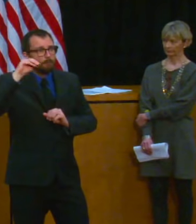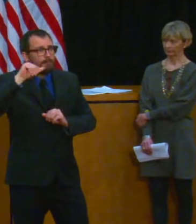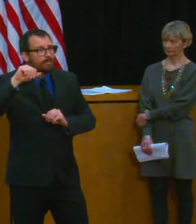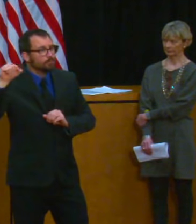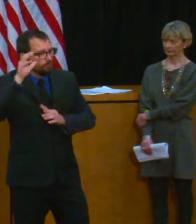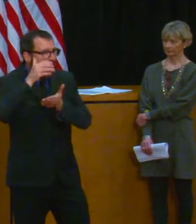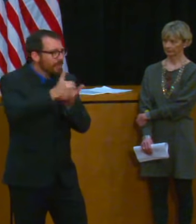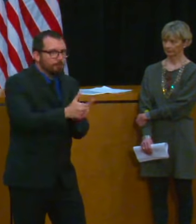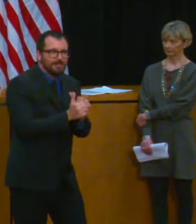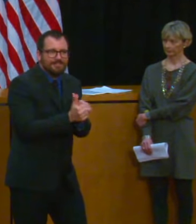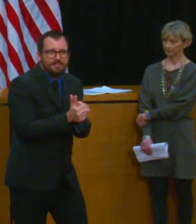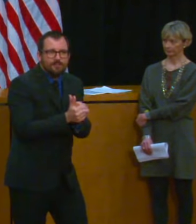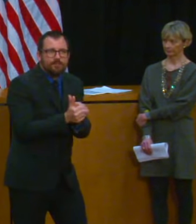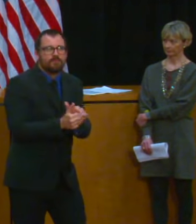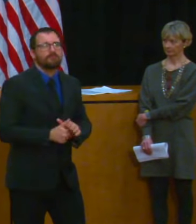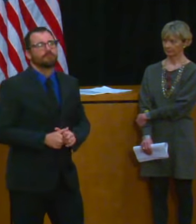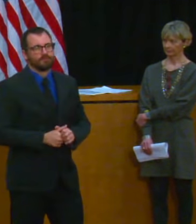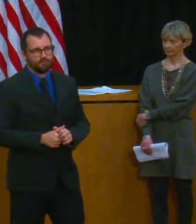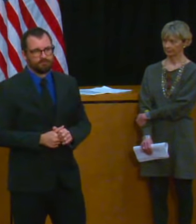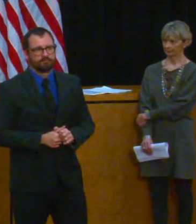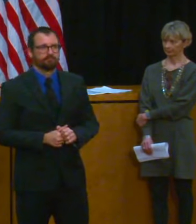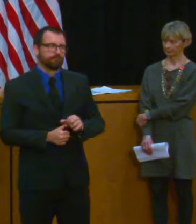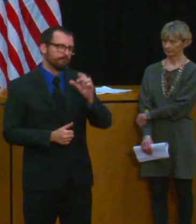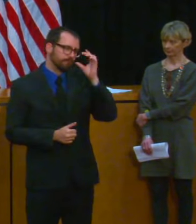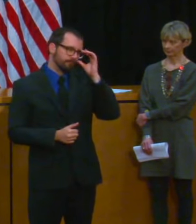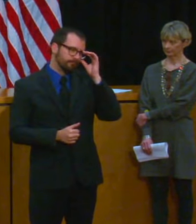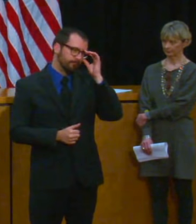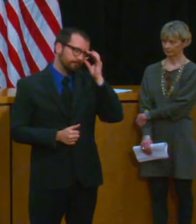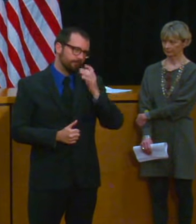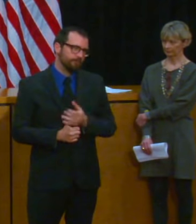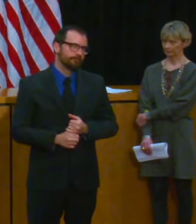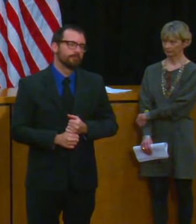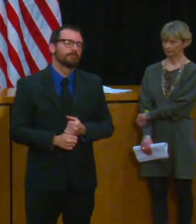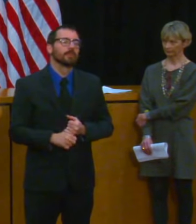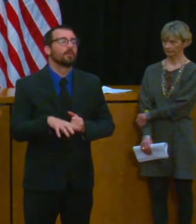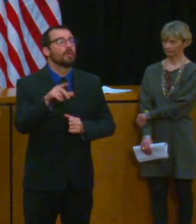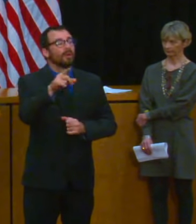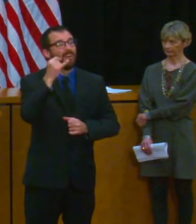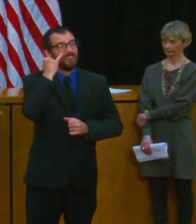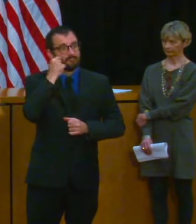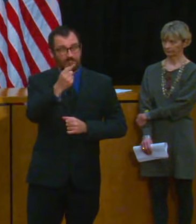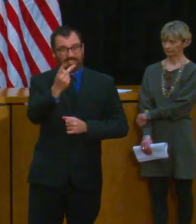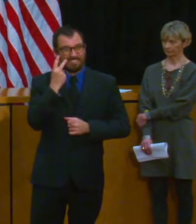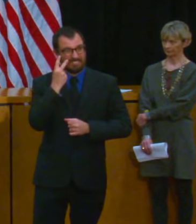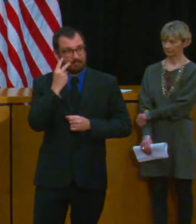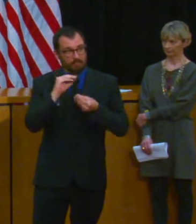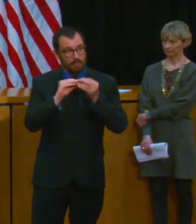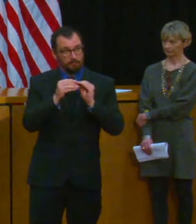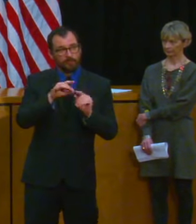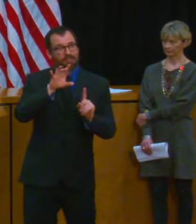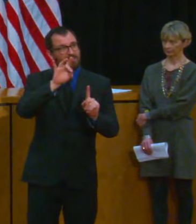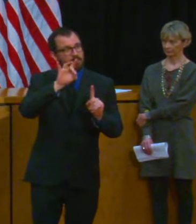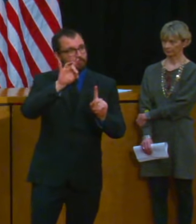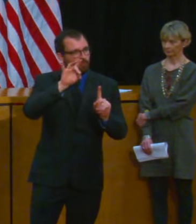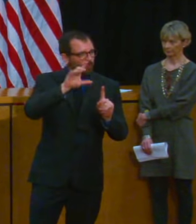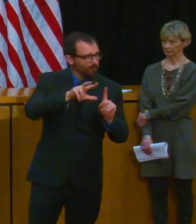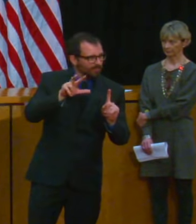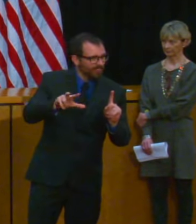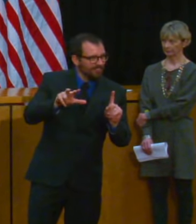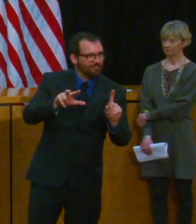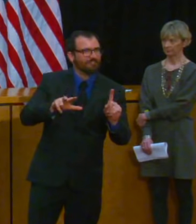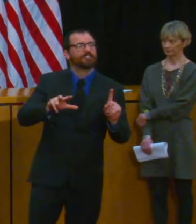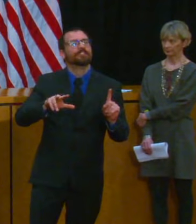you were to get one would come from an 833 or an 857 number and your phone if you have caller ID would say